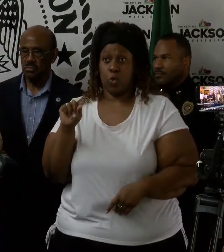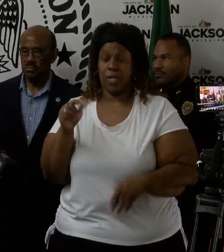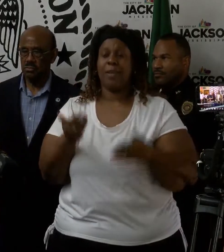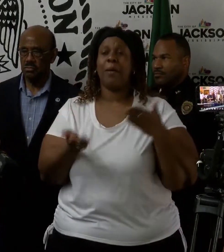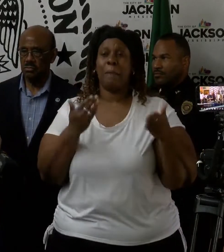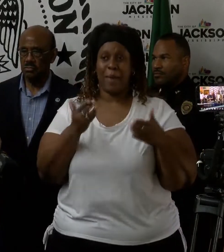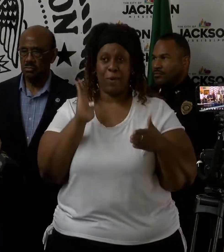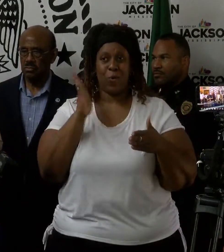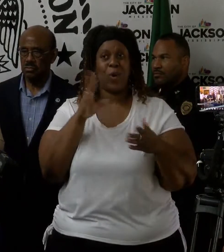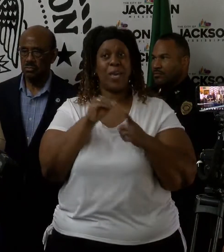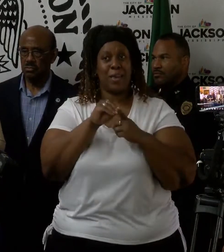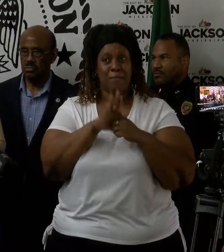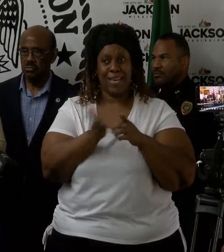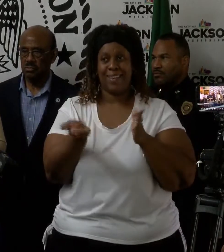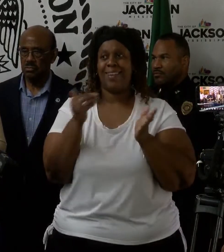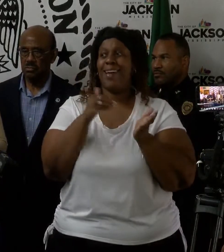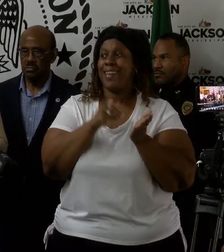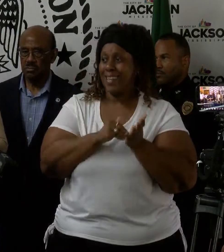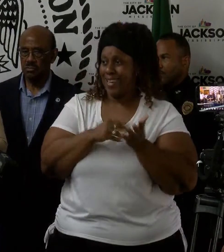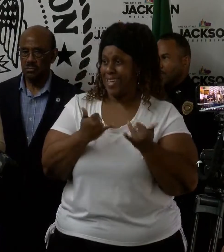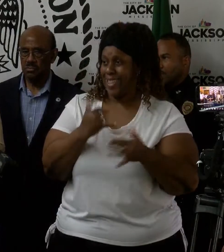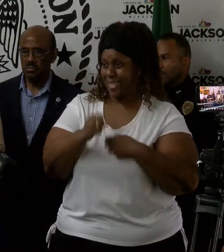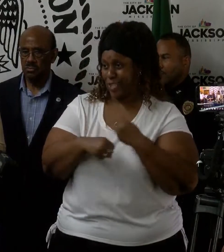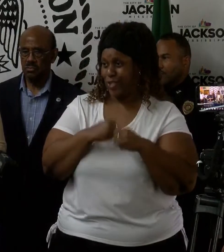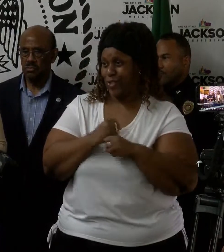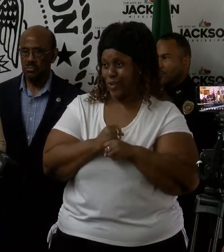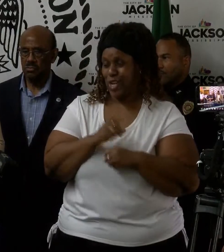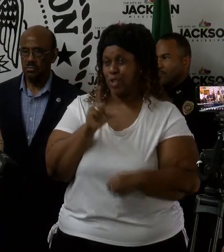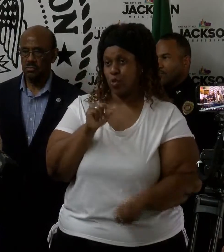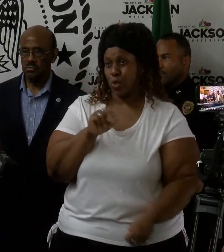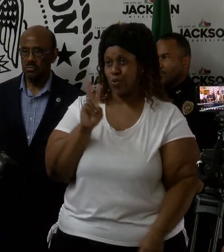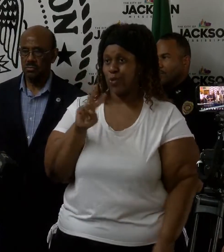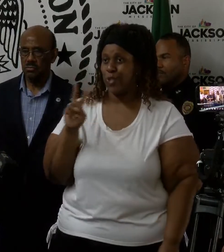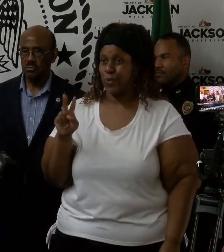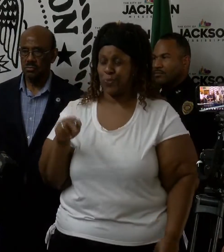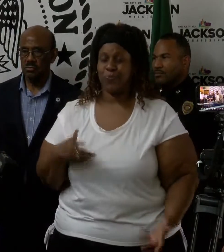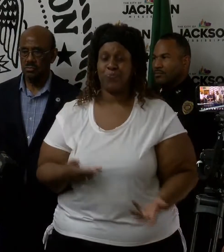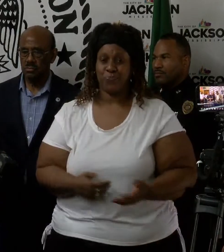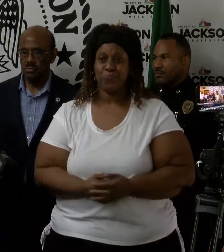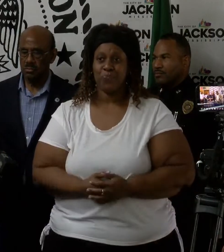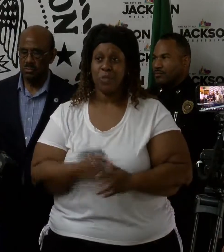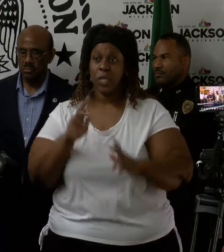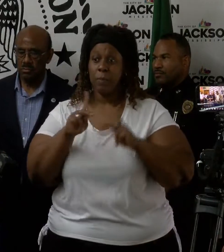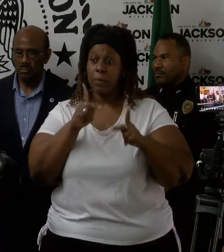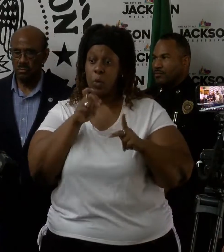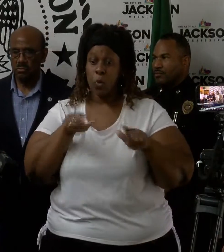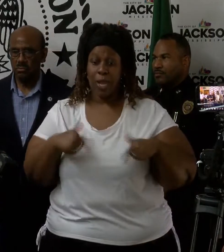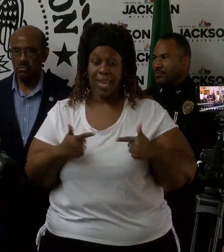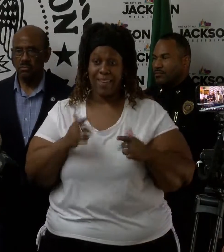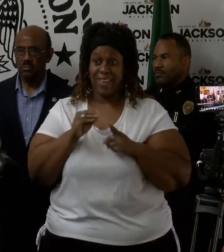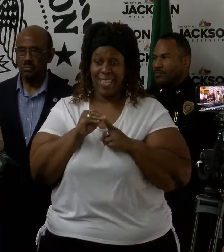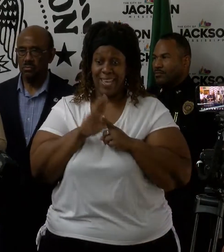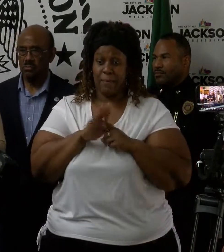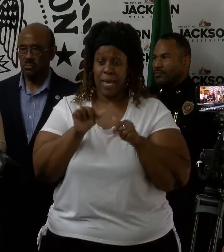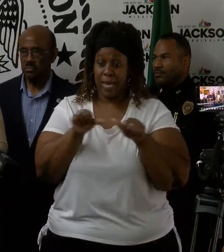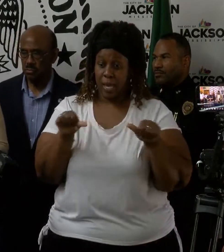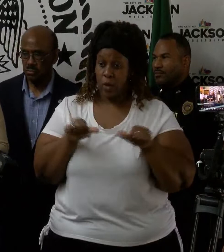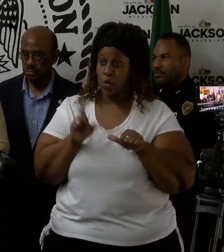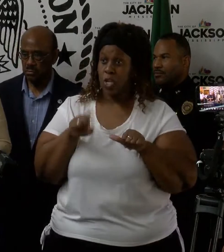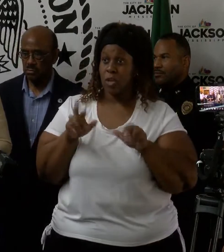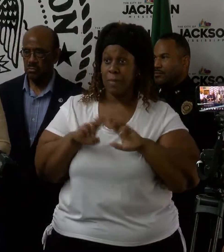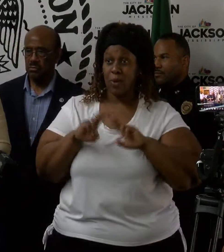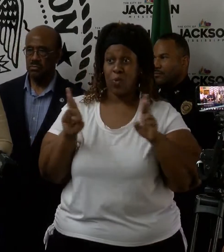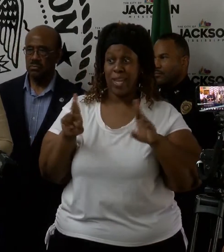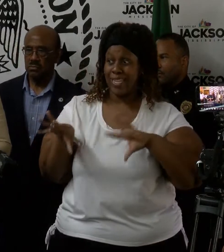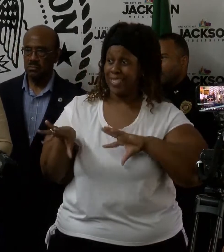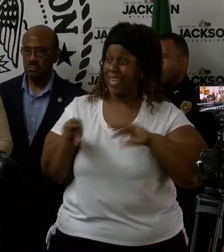be one of the early impacted communities in 2022. Residents in those impacted areas should be ready to leave